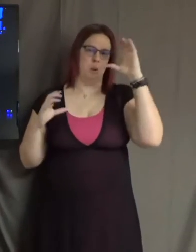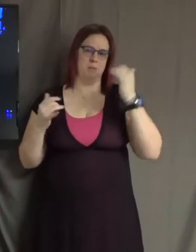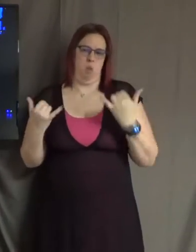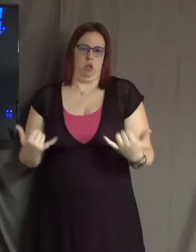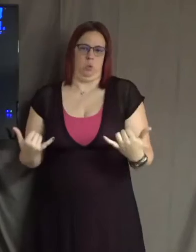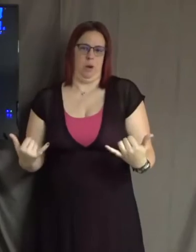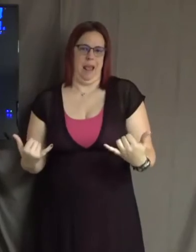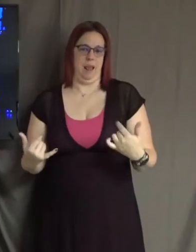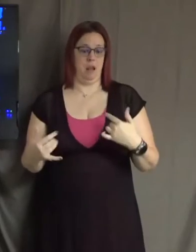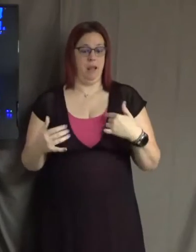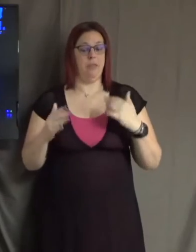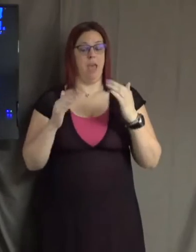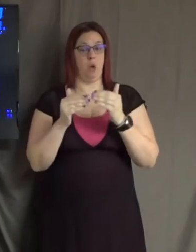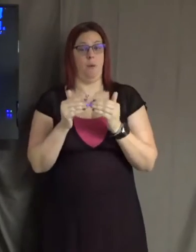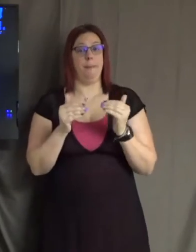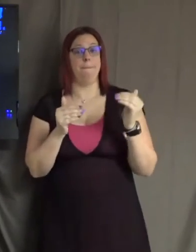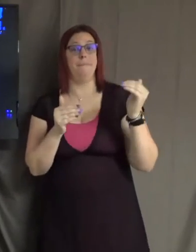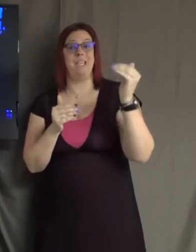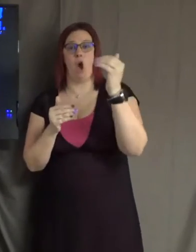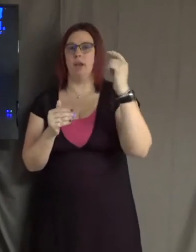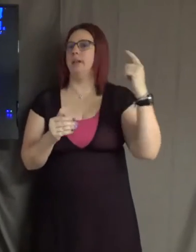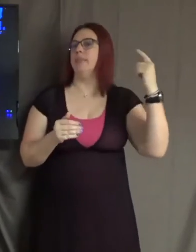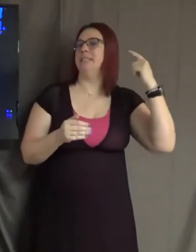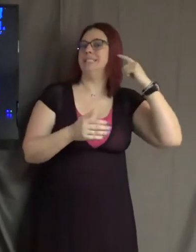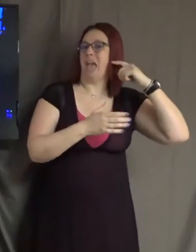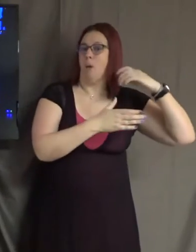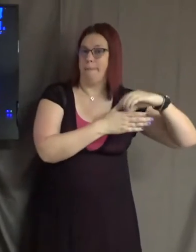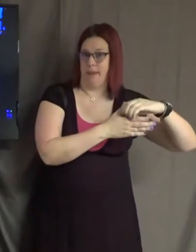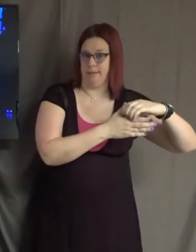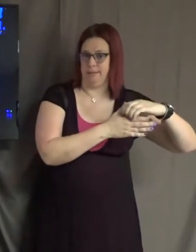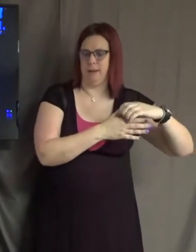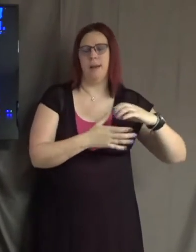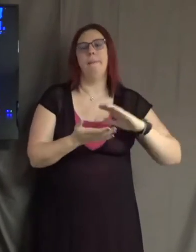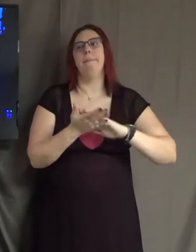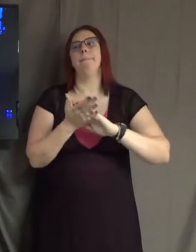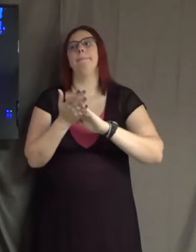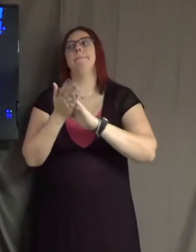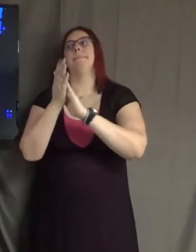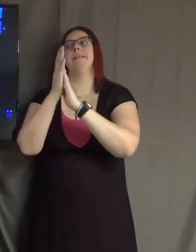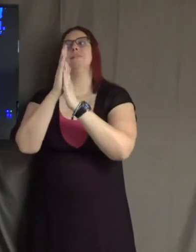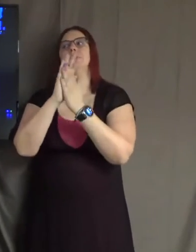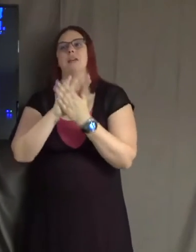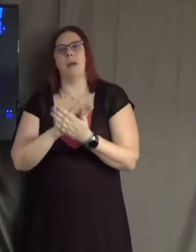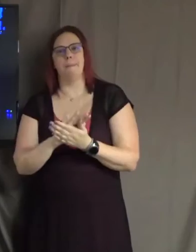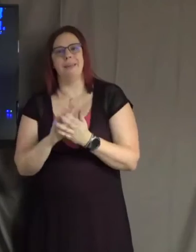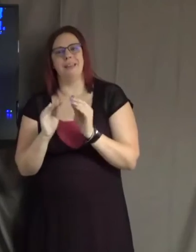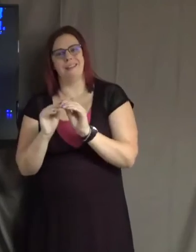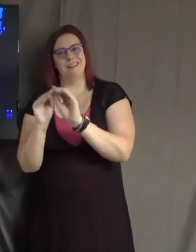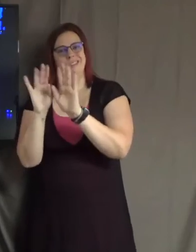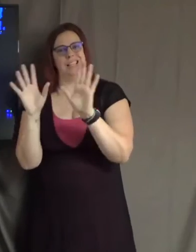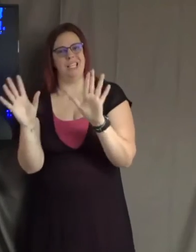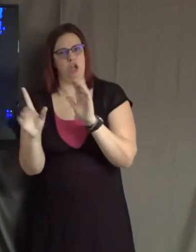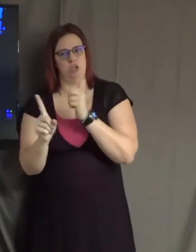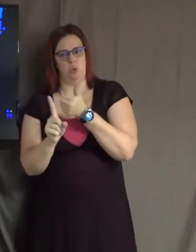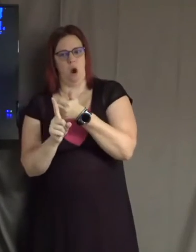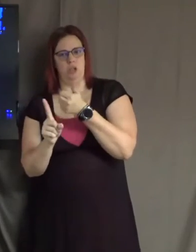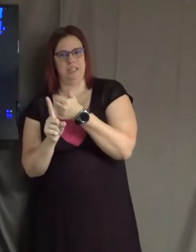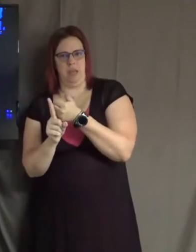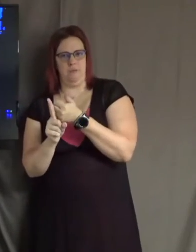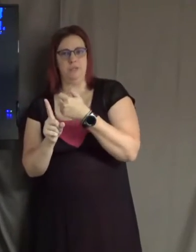the soundbites means getting clearer with ourselves when we're tempted to judge another or when we're